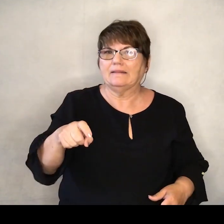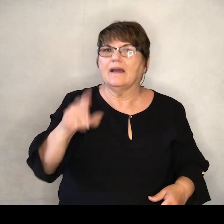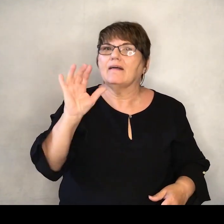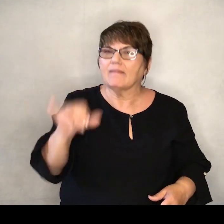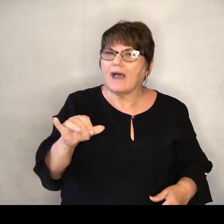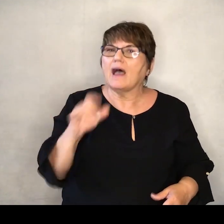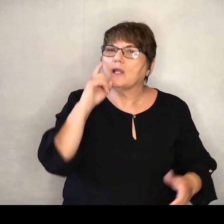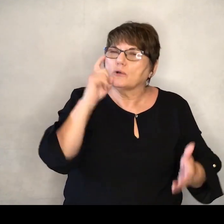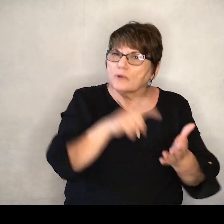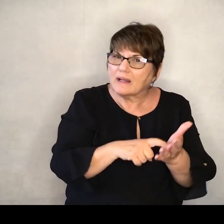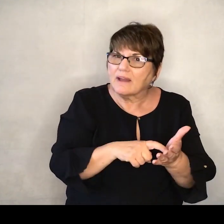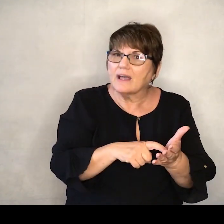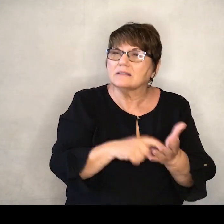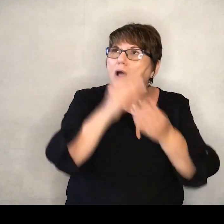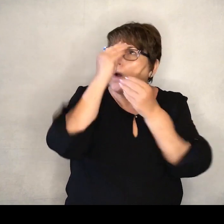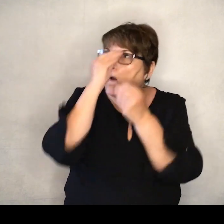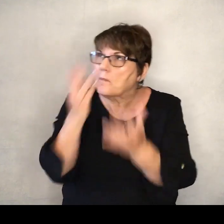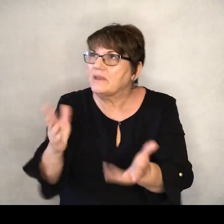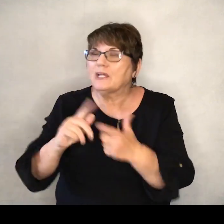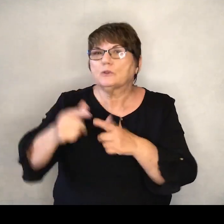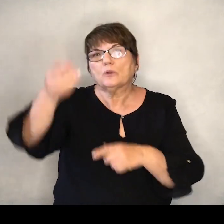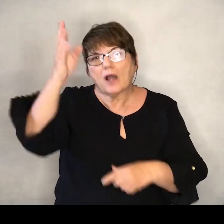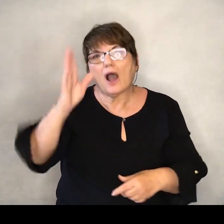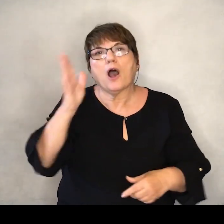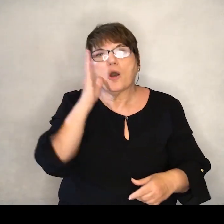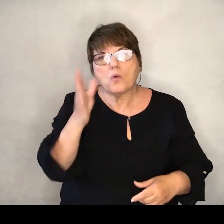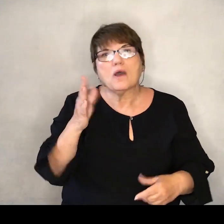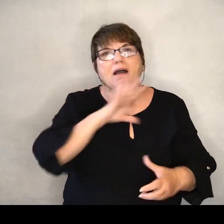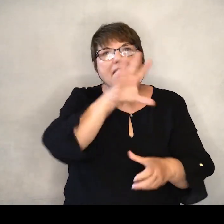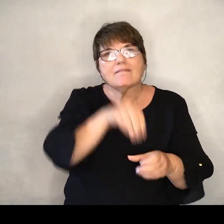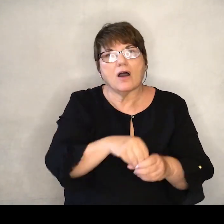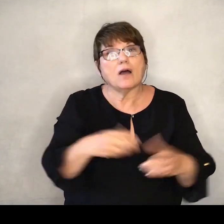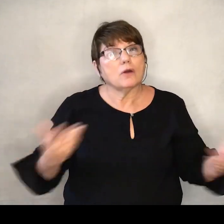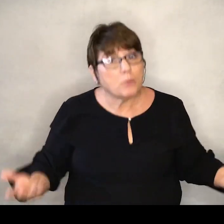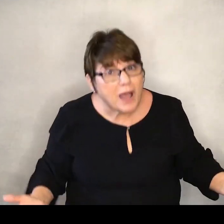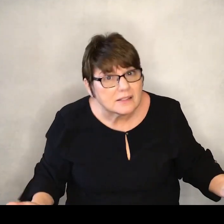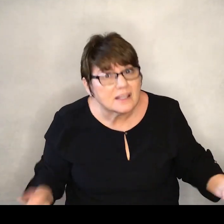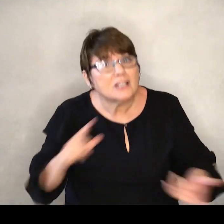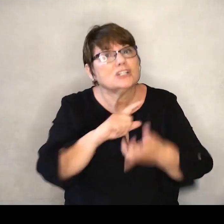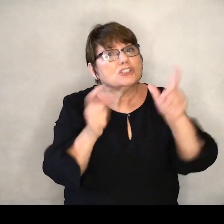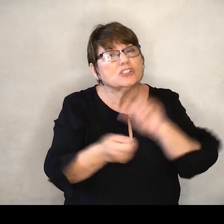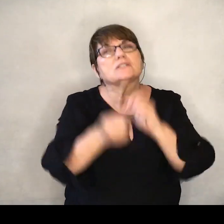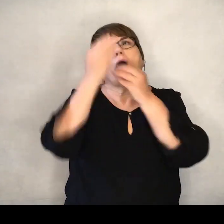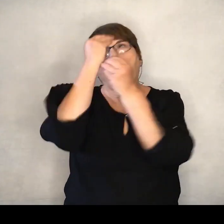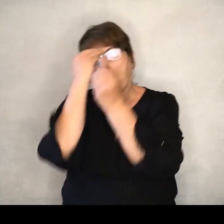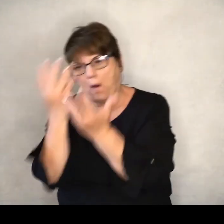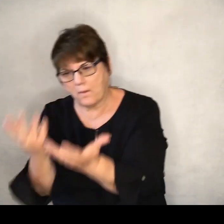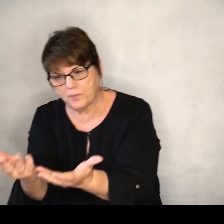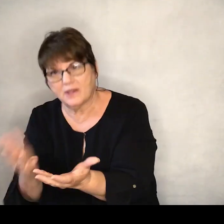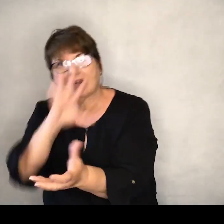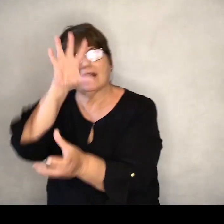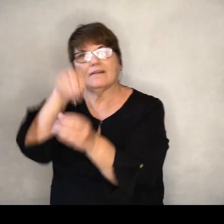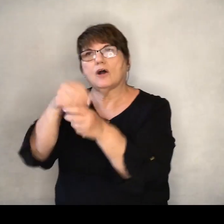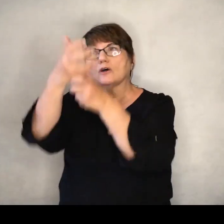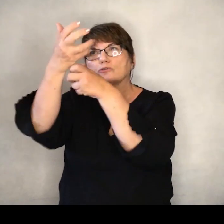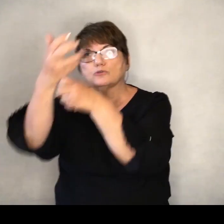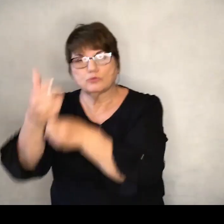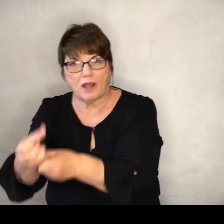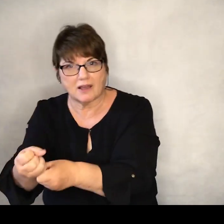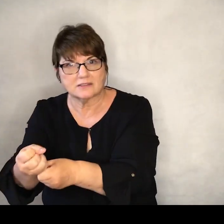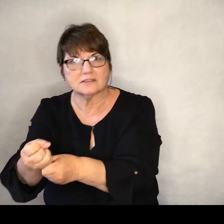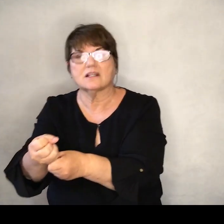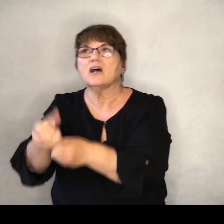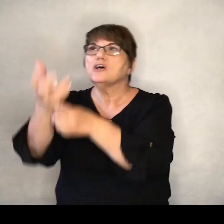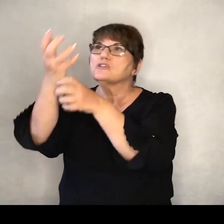recognize that obedience to God will involve change. Obedience involves trust. And